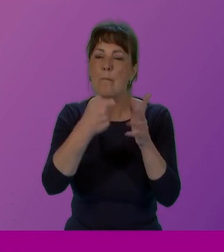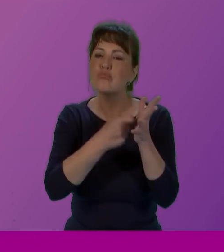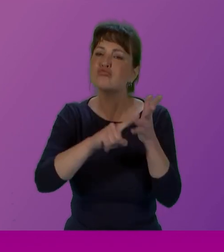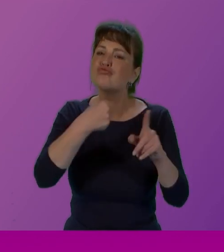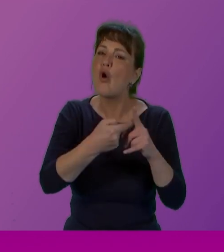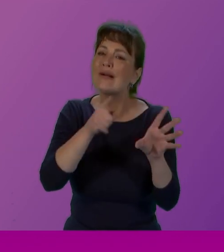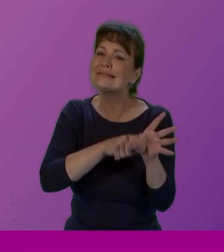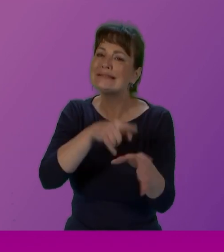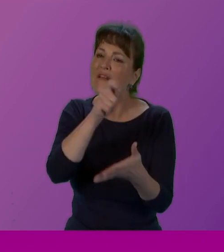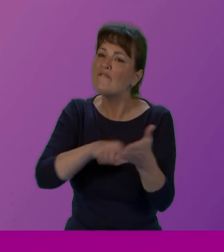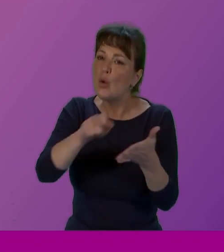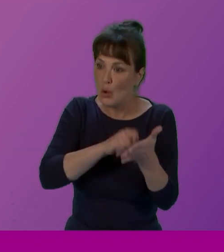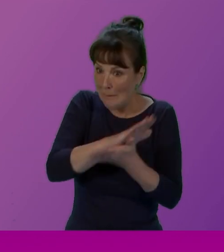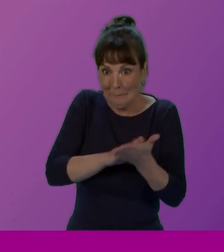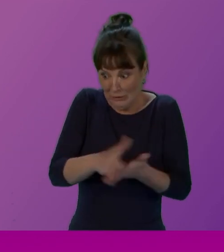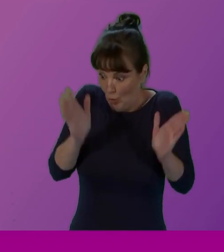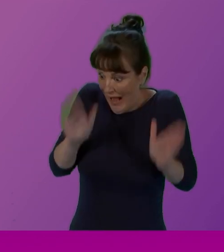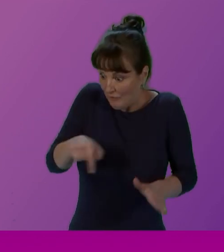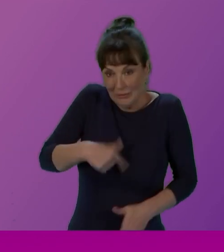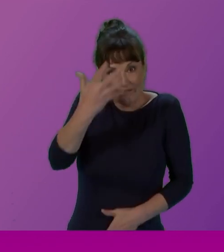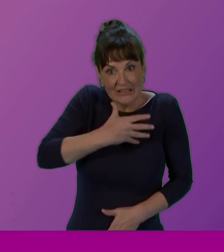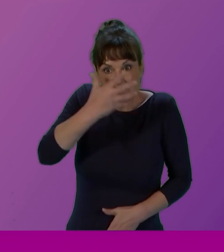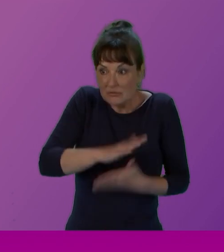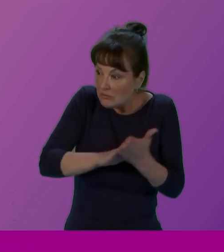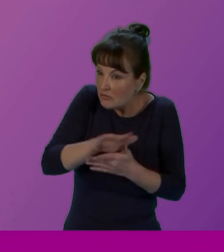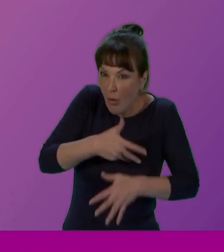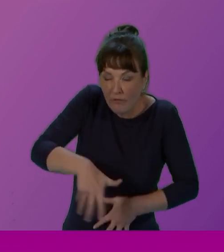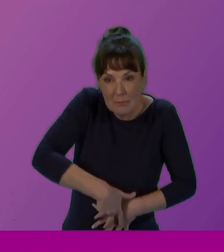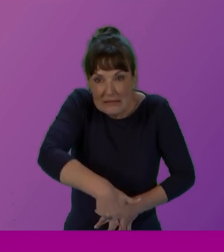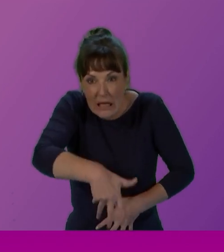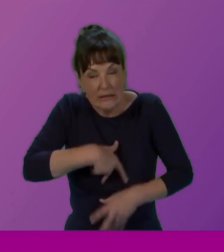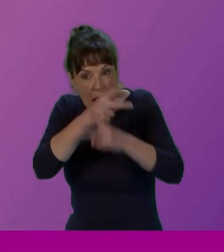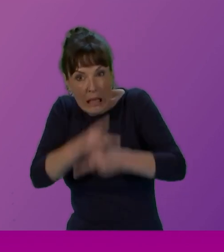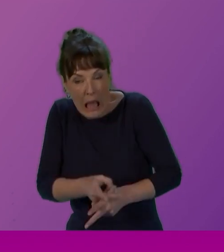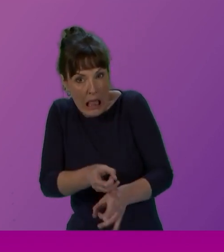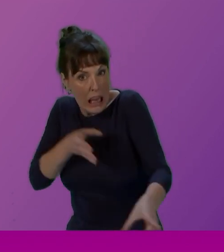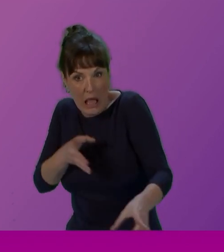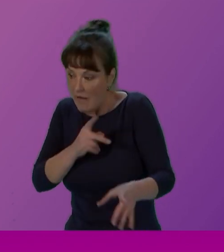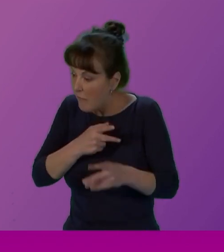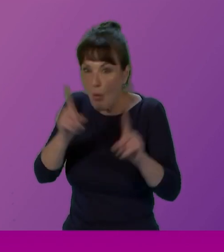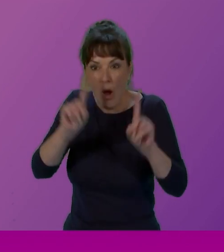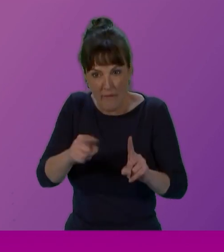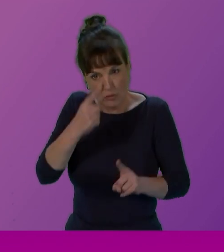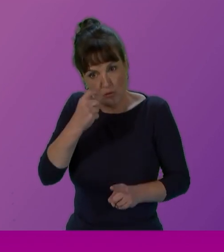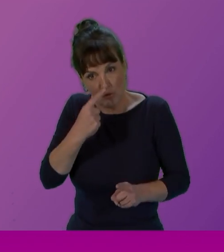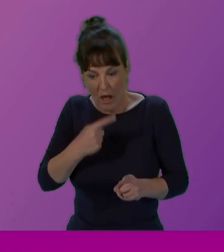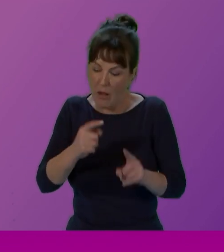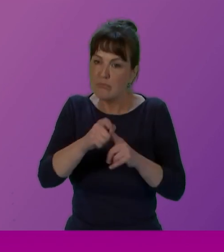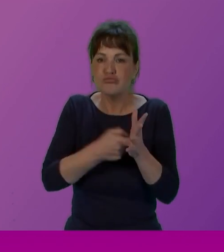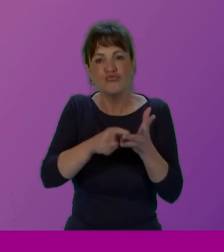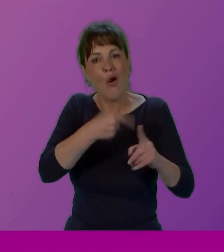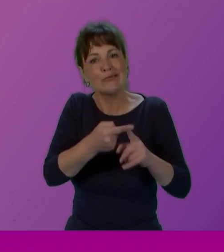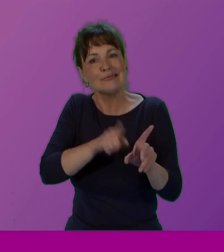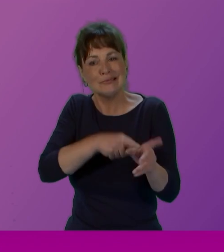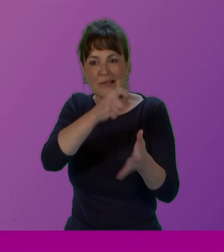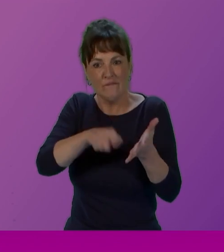leave, illness, caring and bereavement leave, and we're determined this isn't just going to be another dusty report that sits on a dusty shelf and